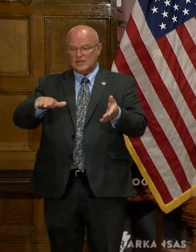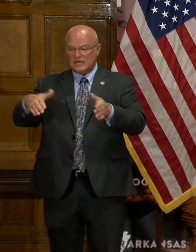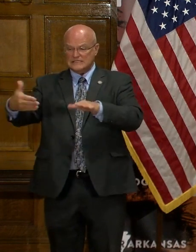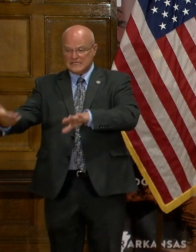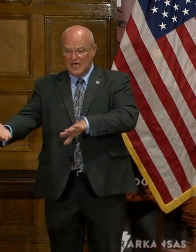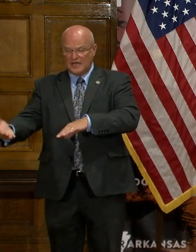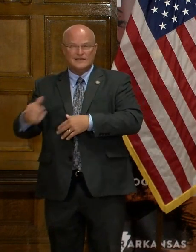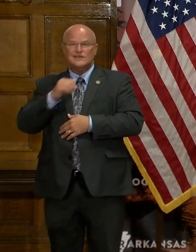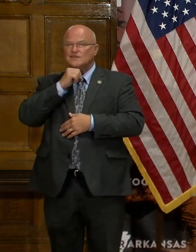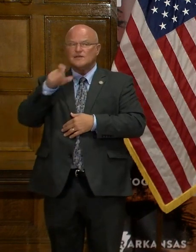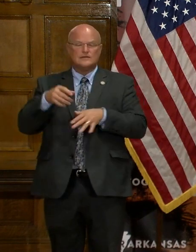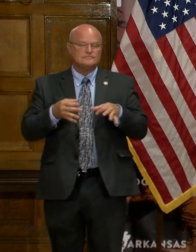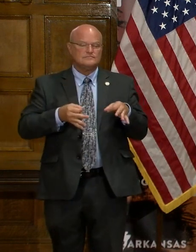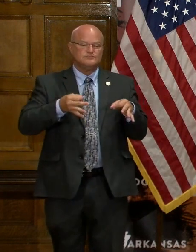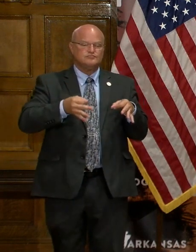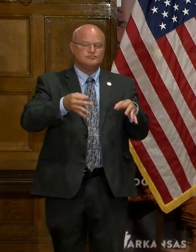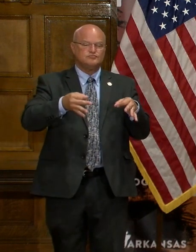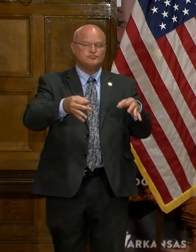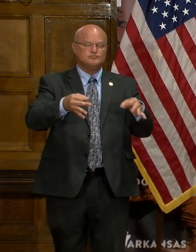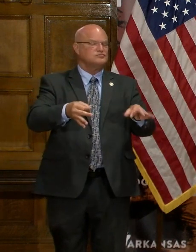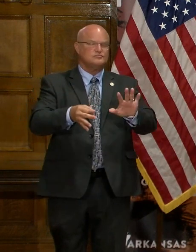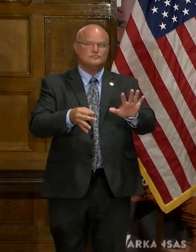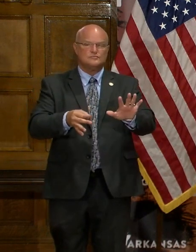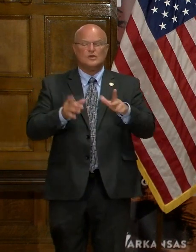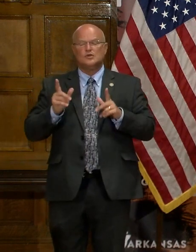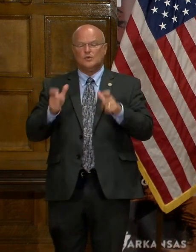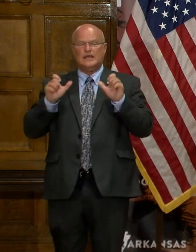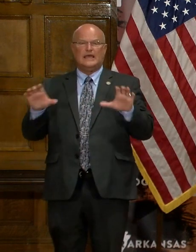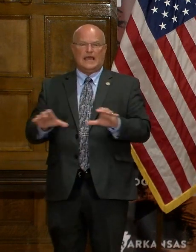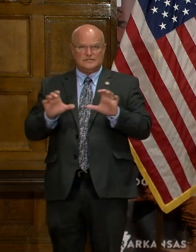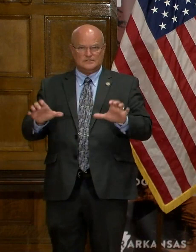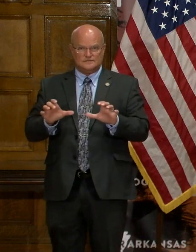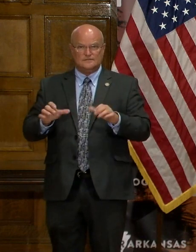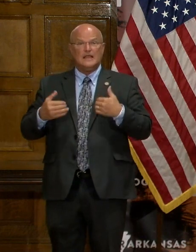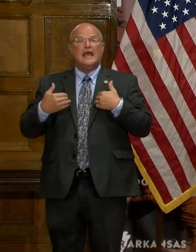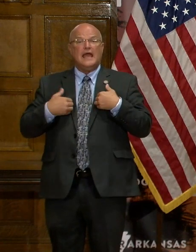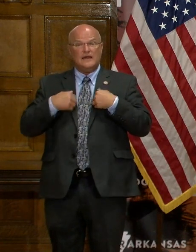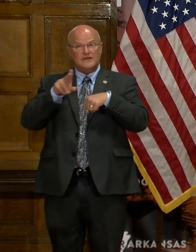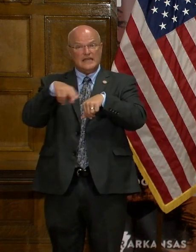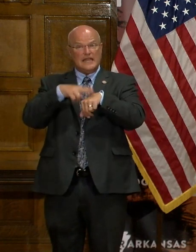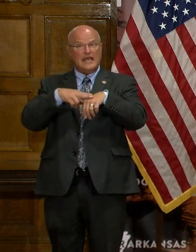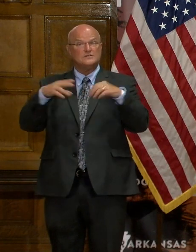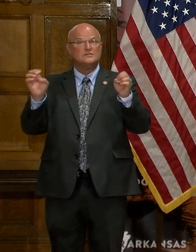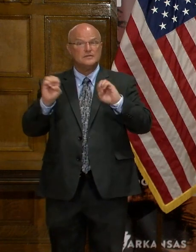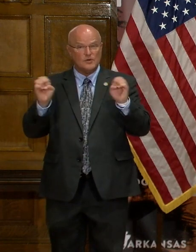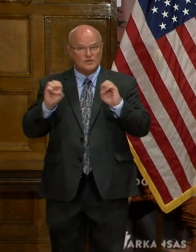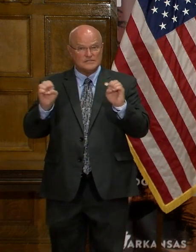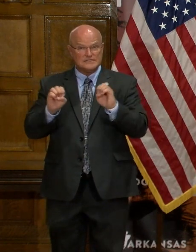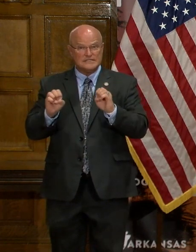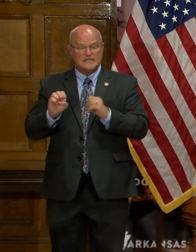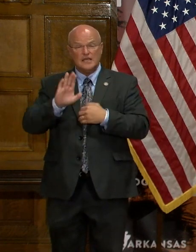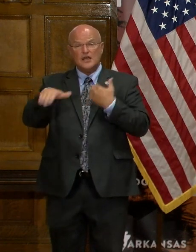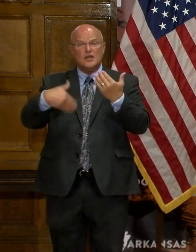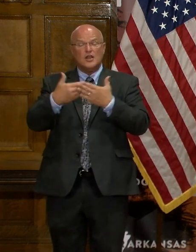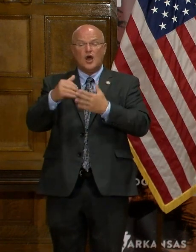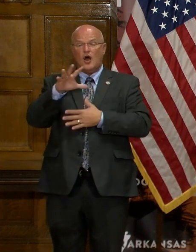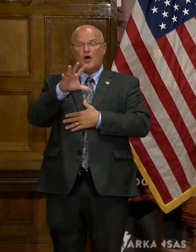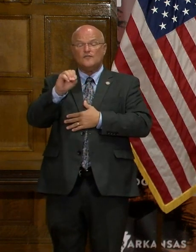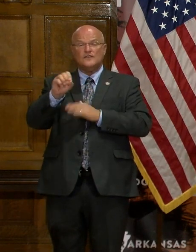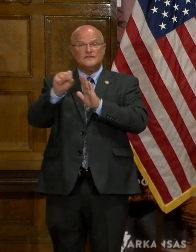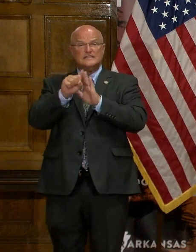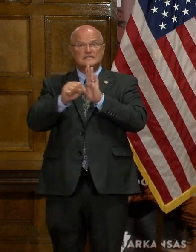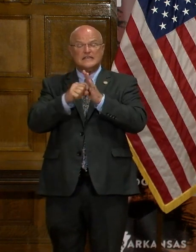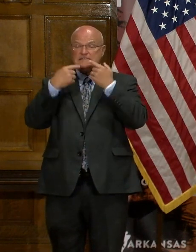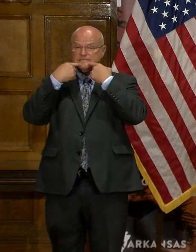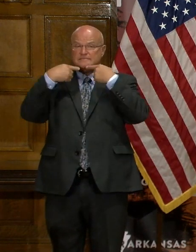you don't need delay, you need quick action. There is a national emergency. And 50 states have declared